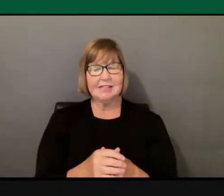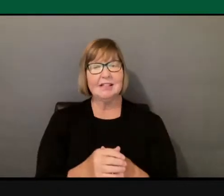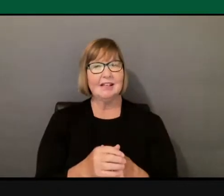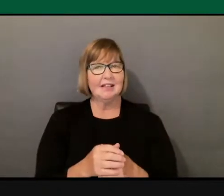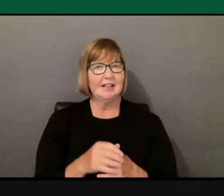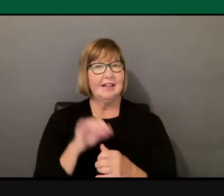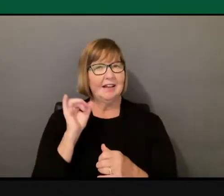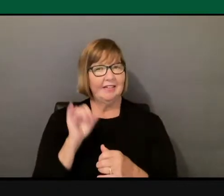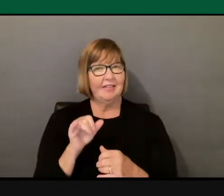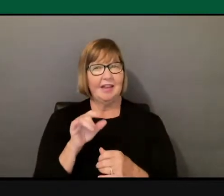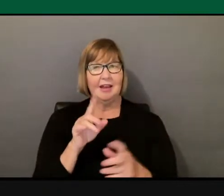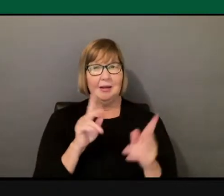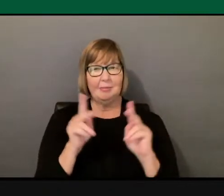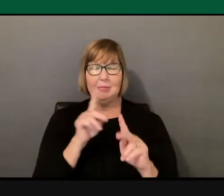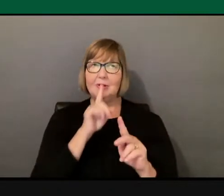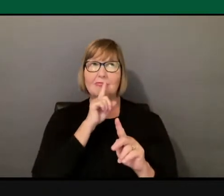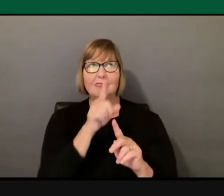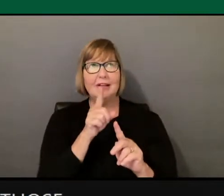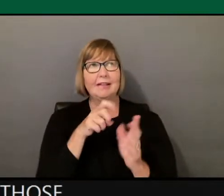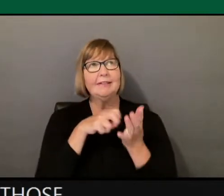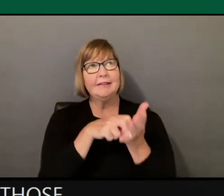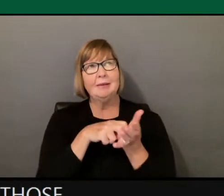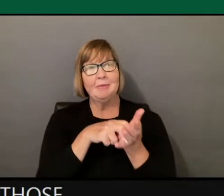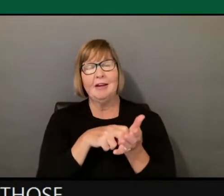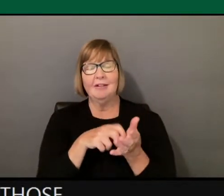really admire are people who do that.